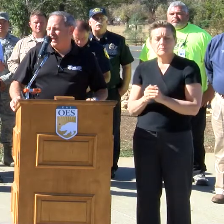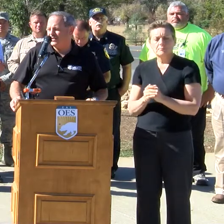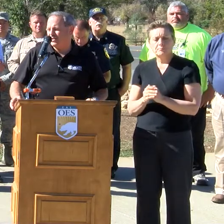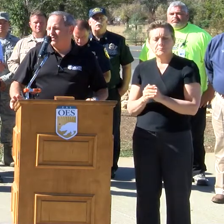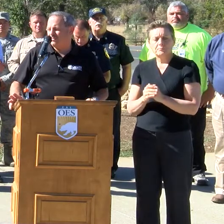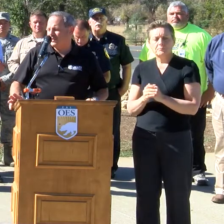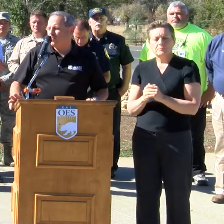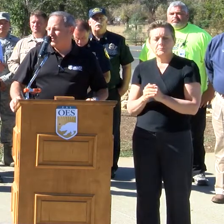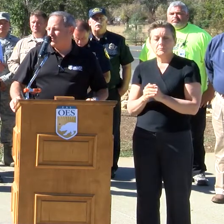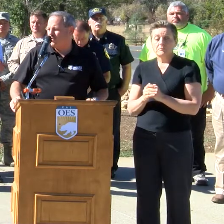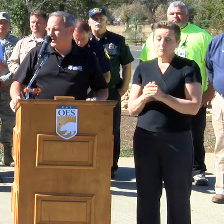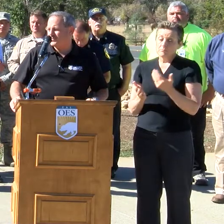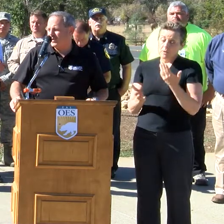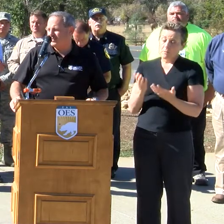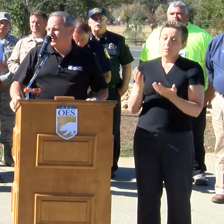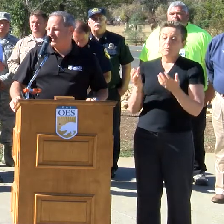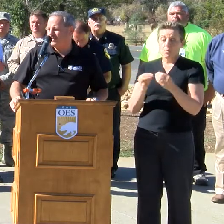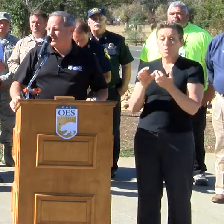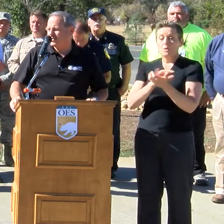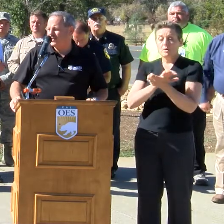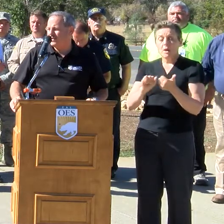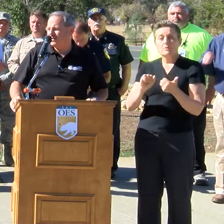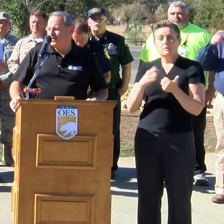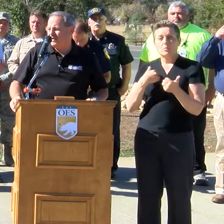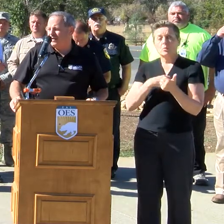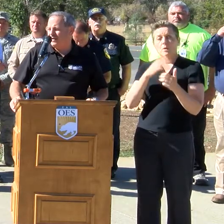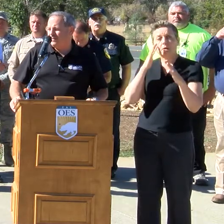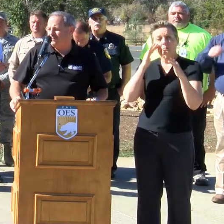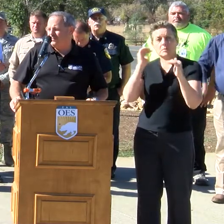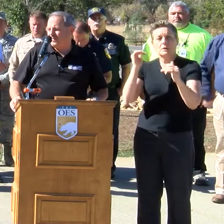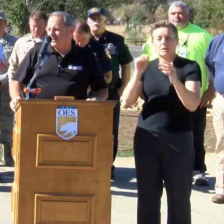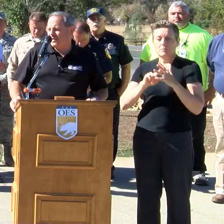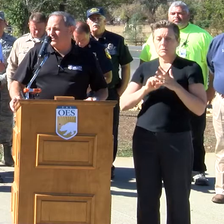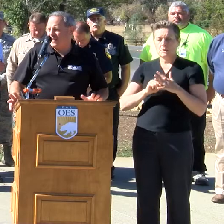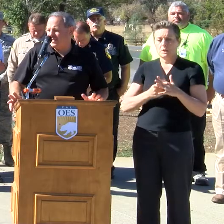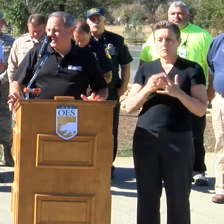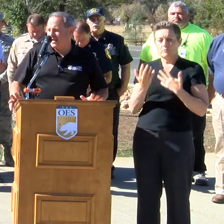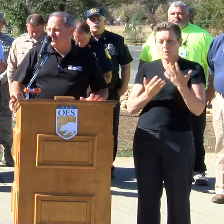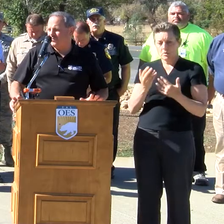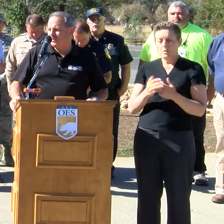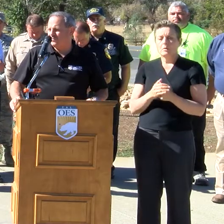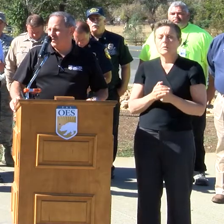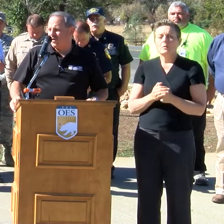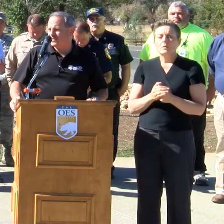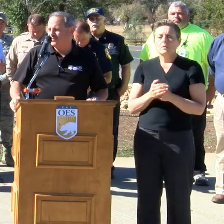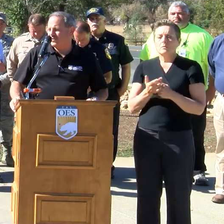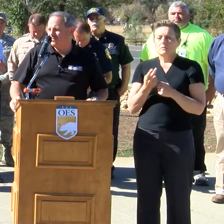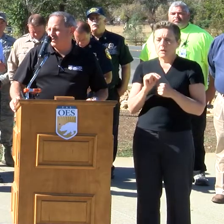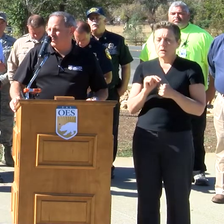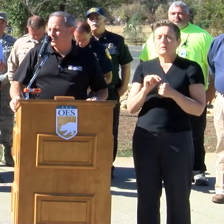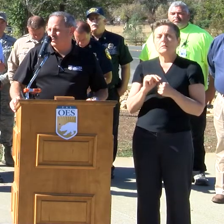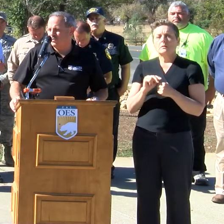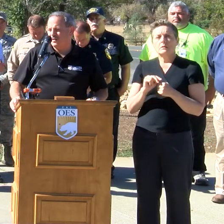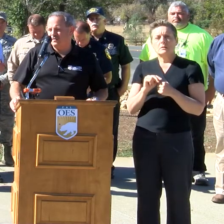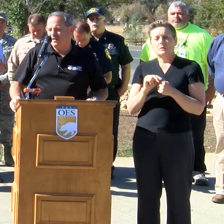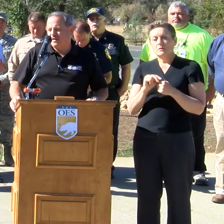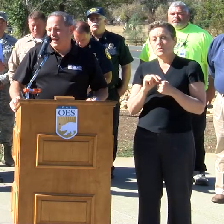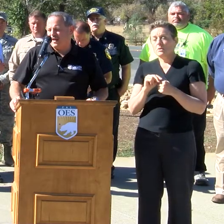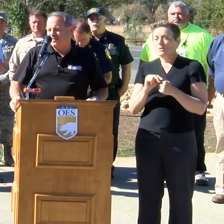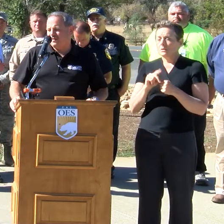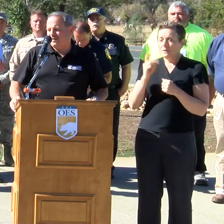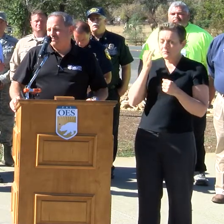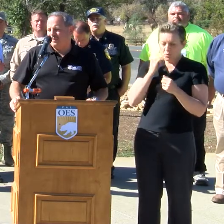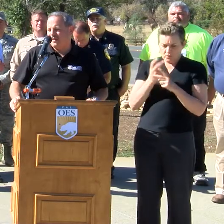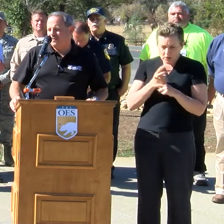actually probably more than what we expected initially. Then you take into account the loss of commercial and